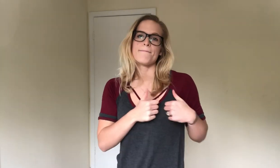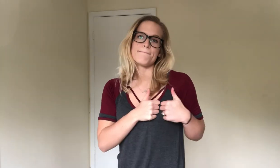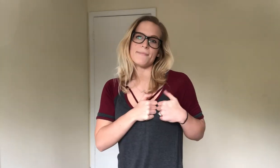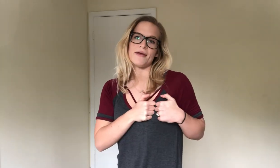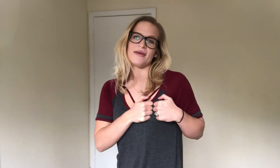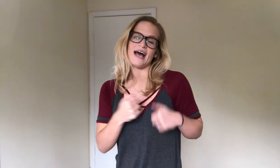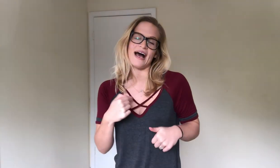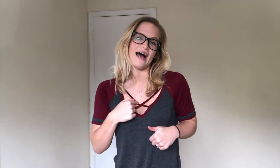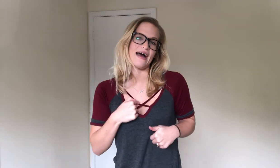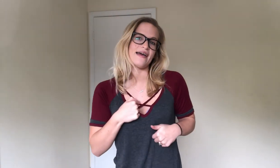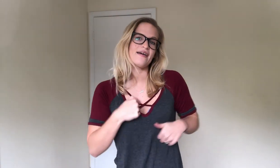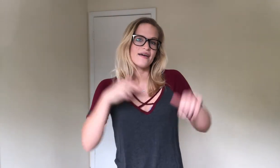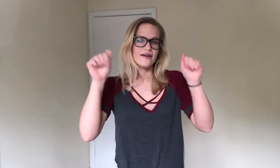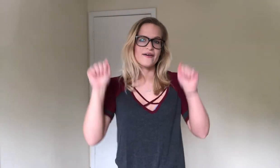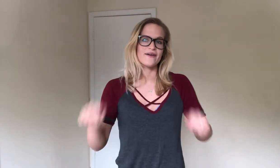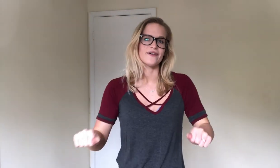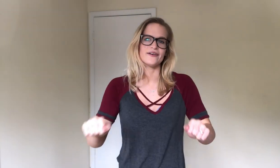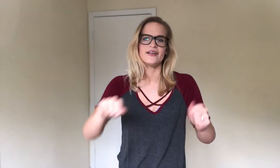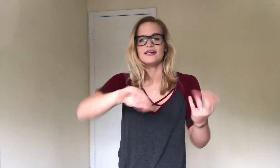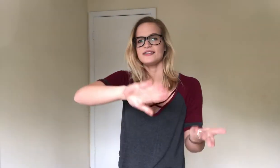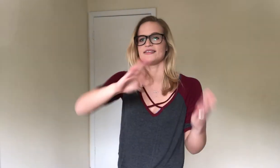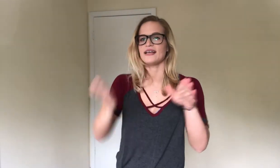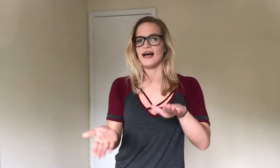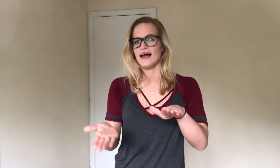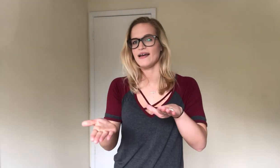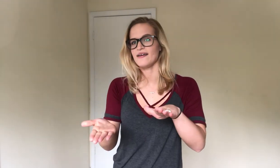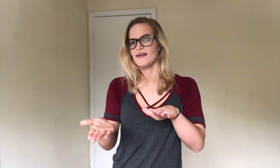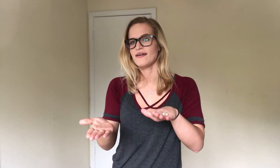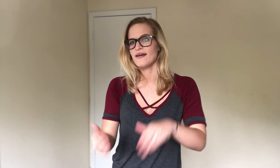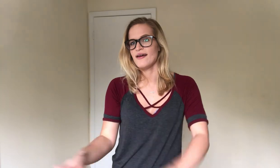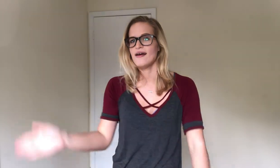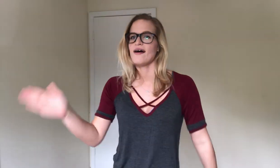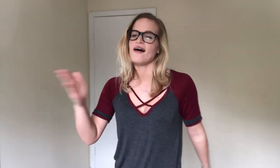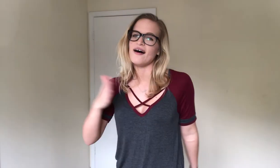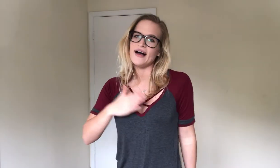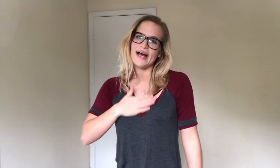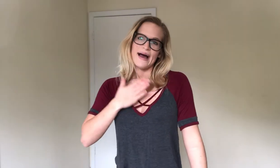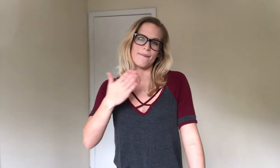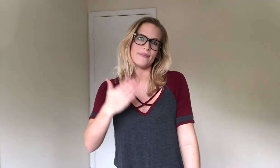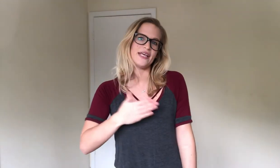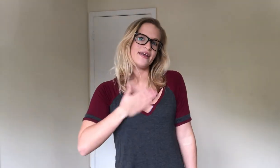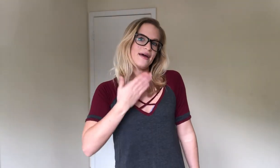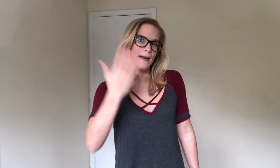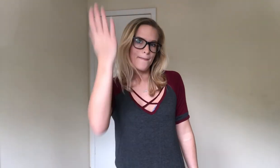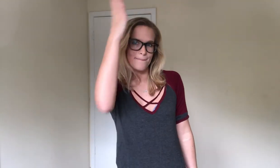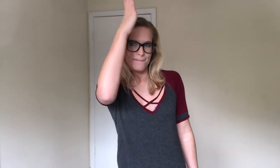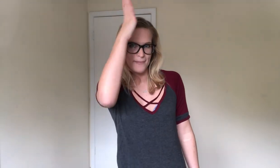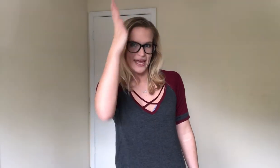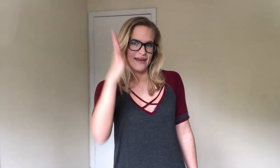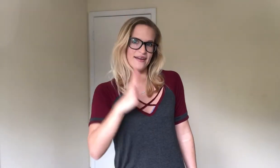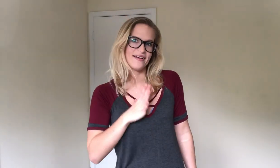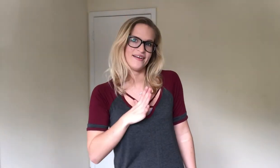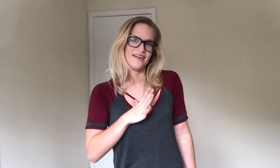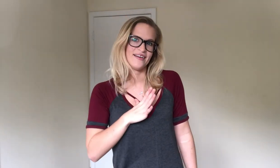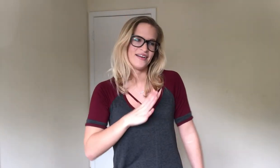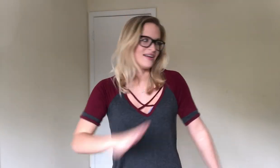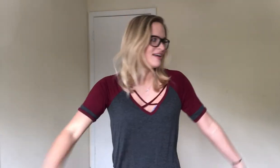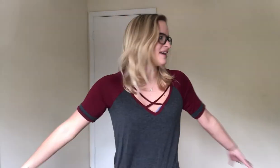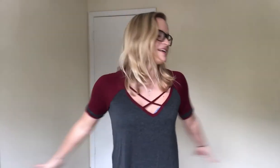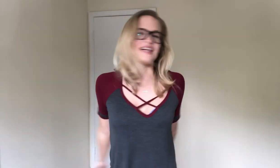Baby. Baby I. Could. Die. A happy. Man. And